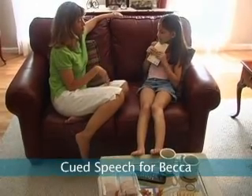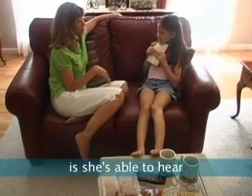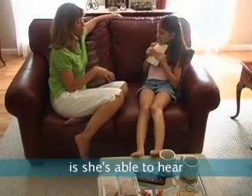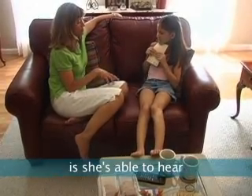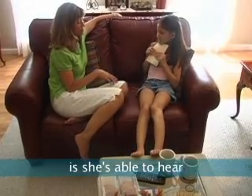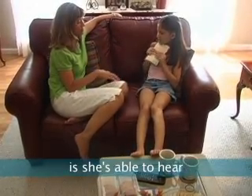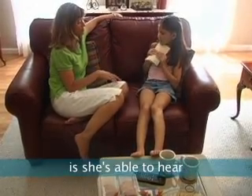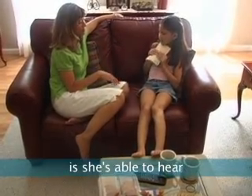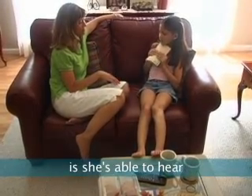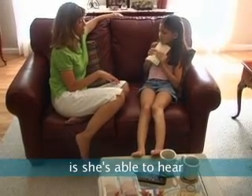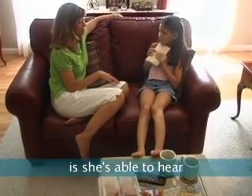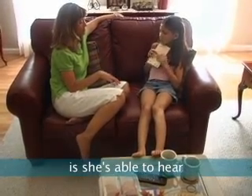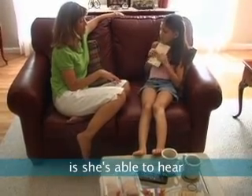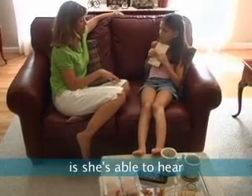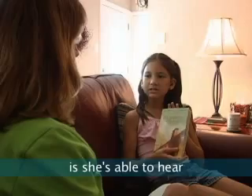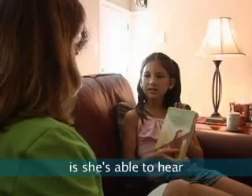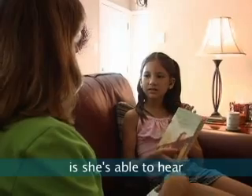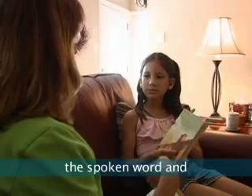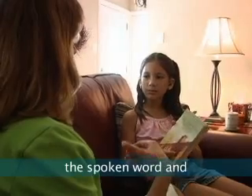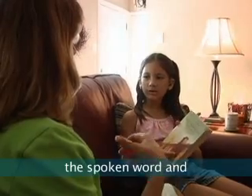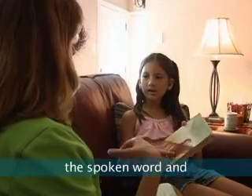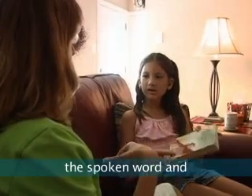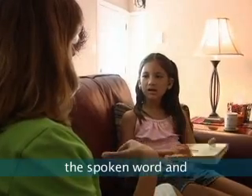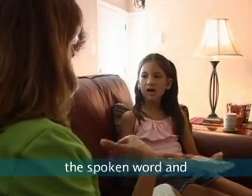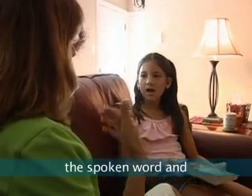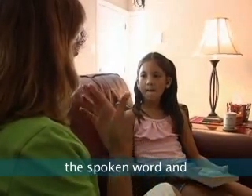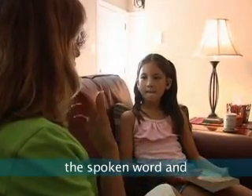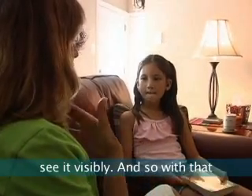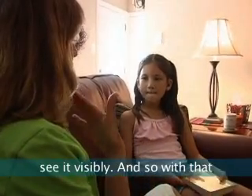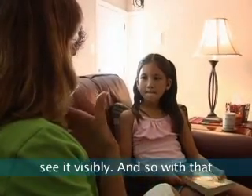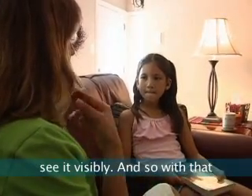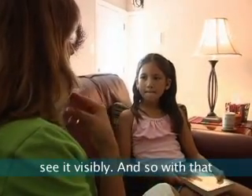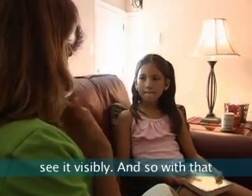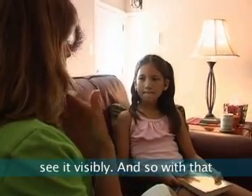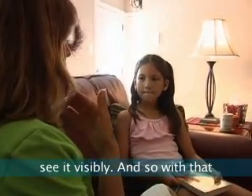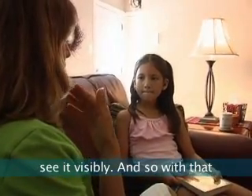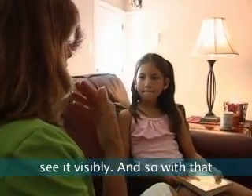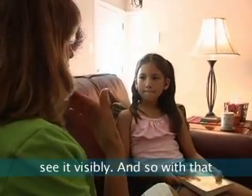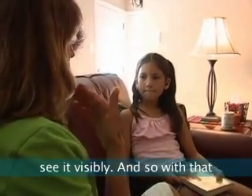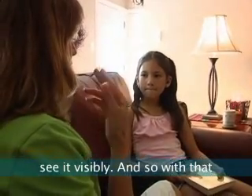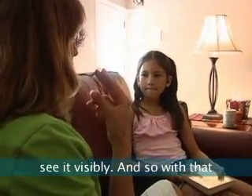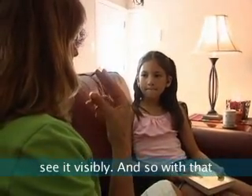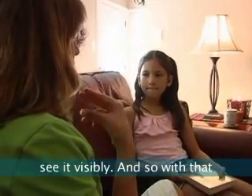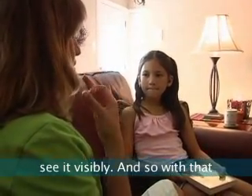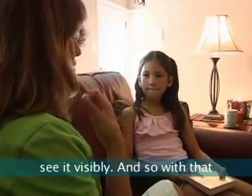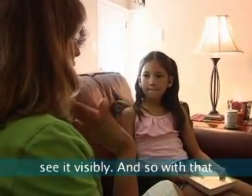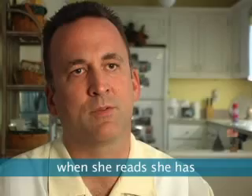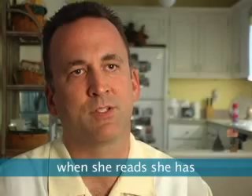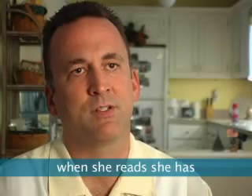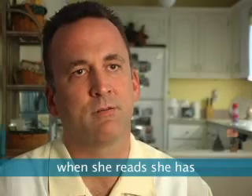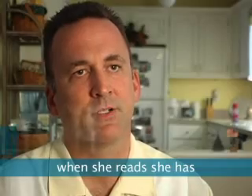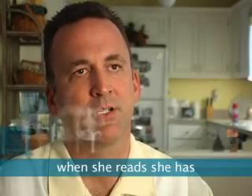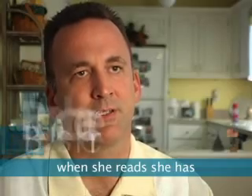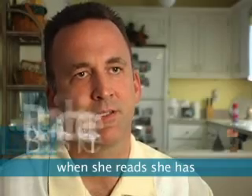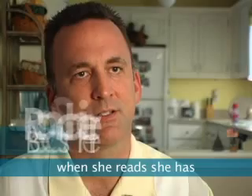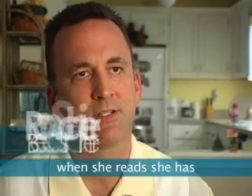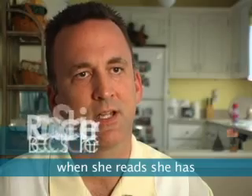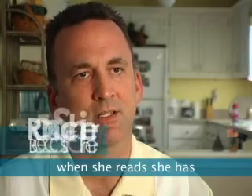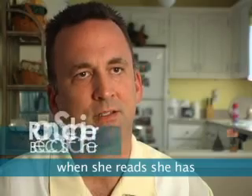is she's able to hear the spoken word and see it visibly. And so with that, when she reads, she has